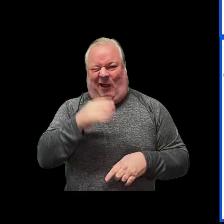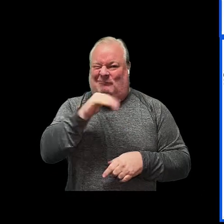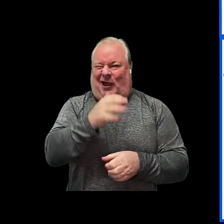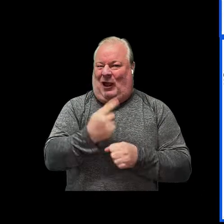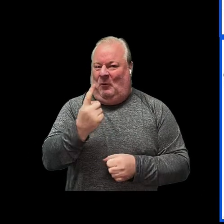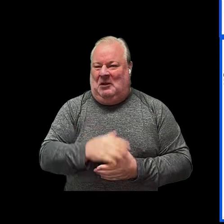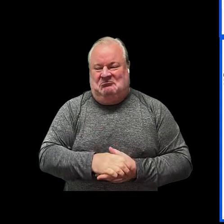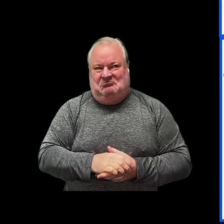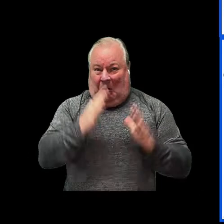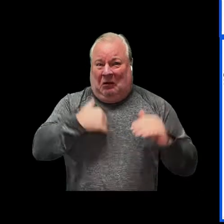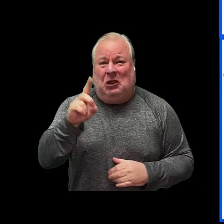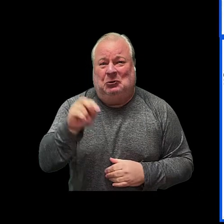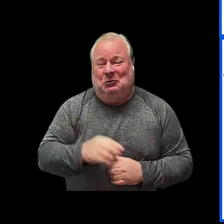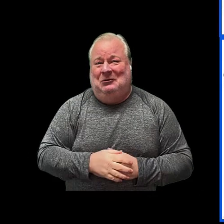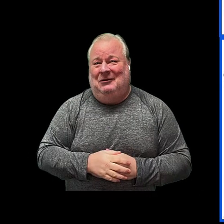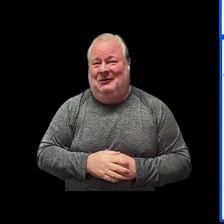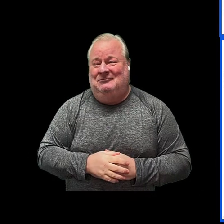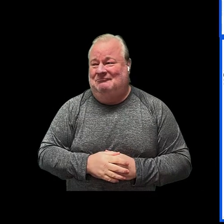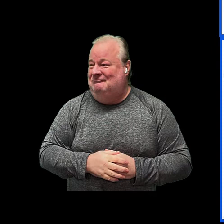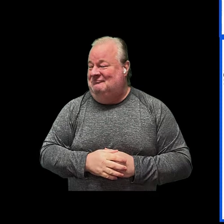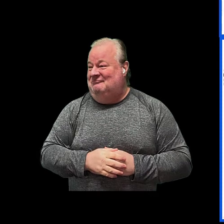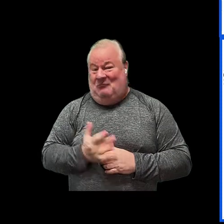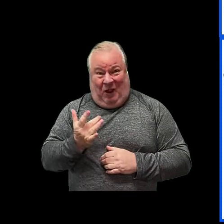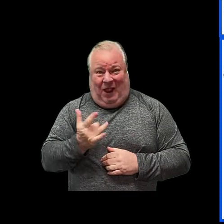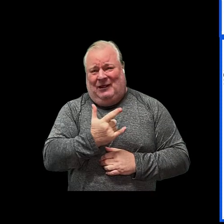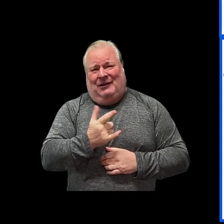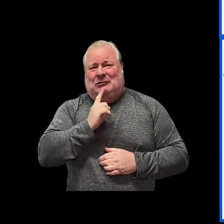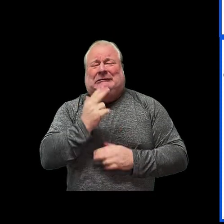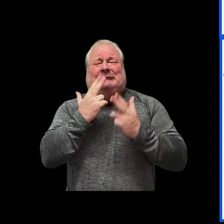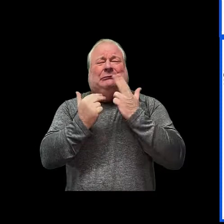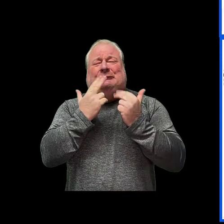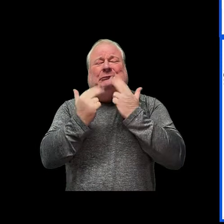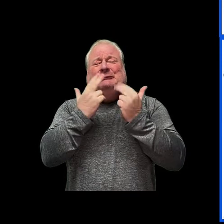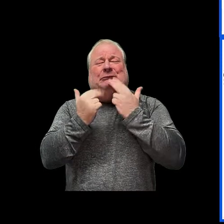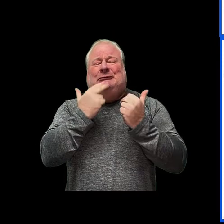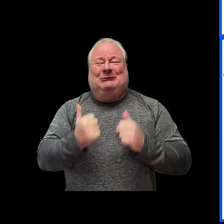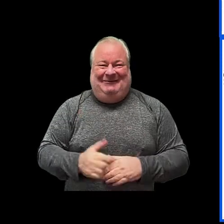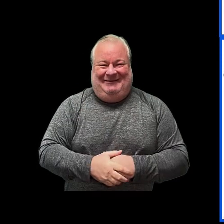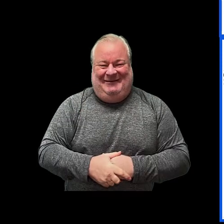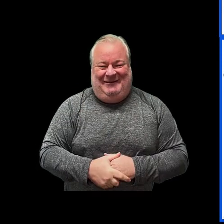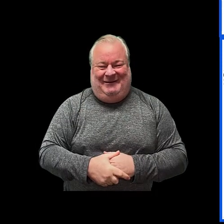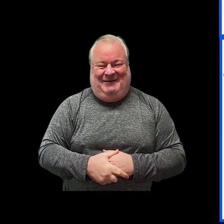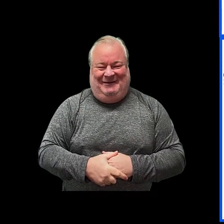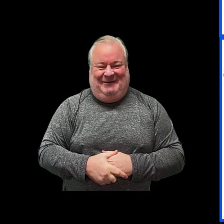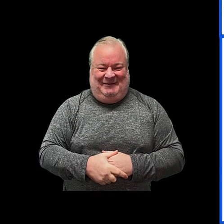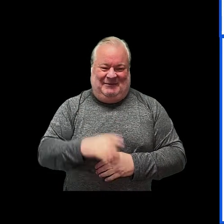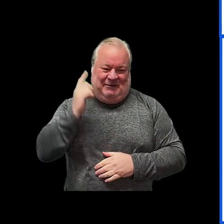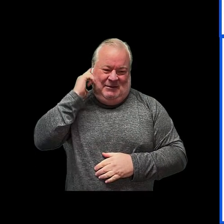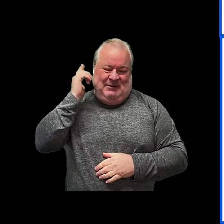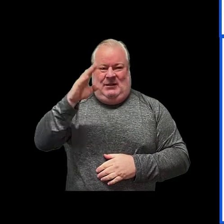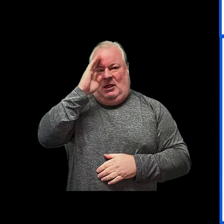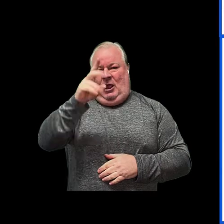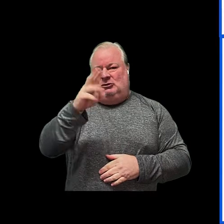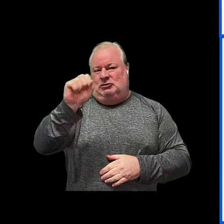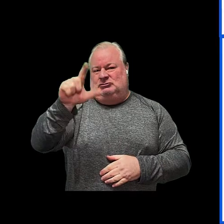hopefully i do because they're really cute cute cute cute hi